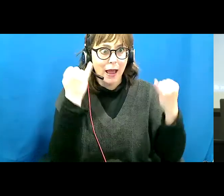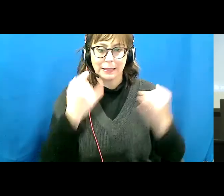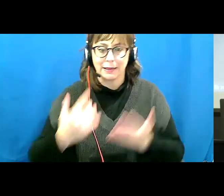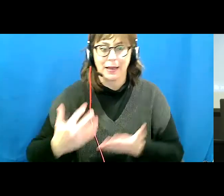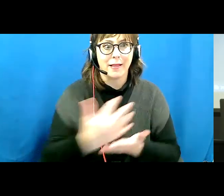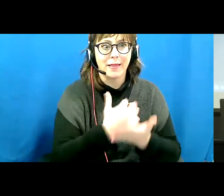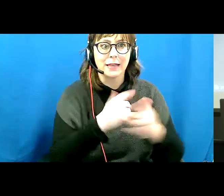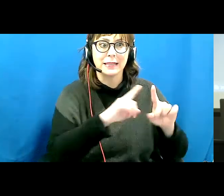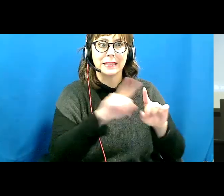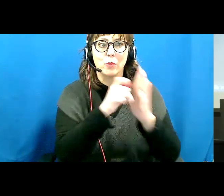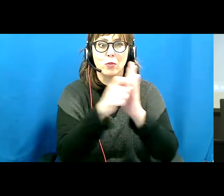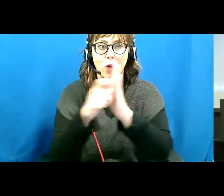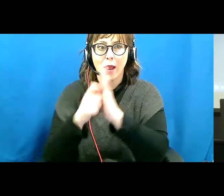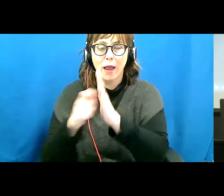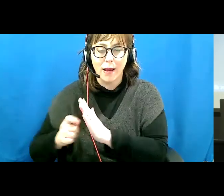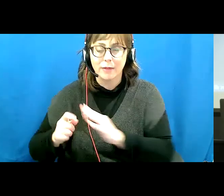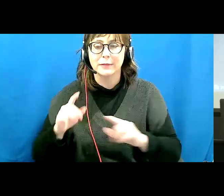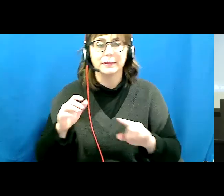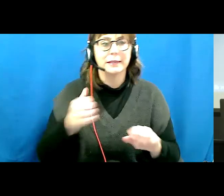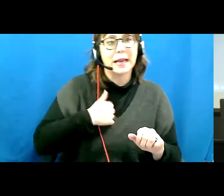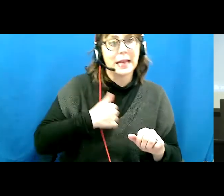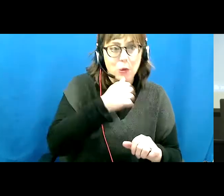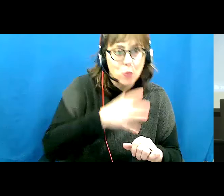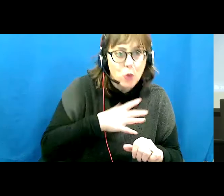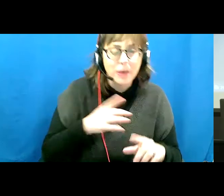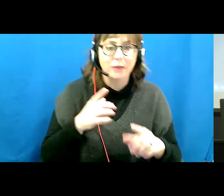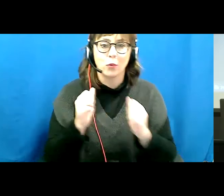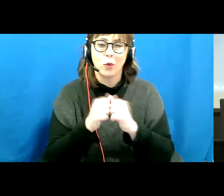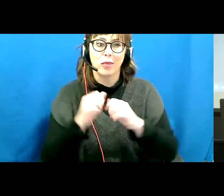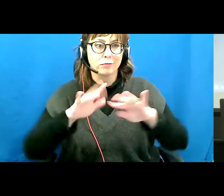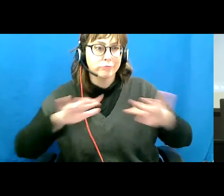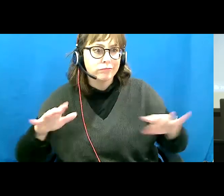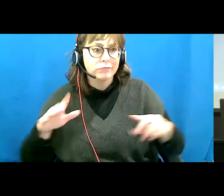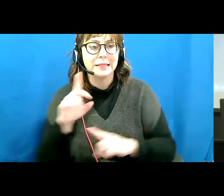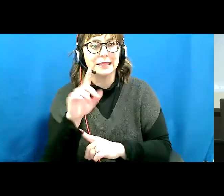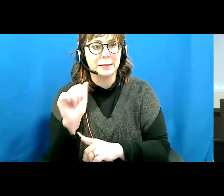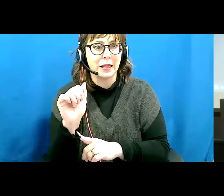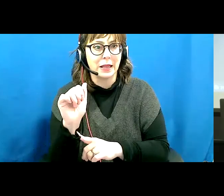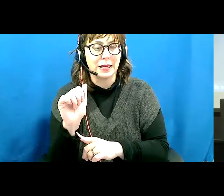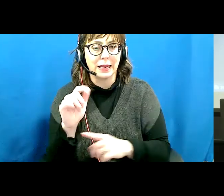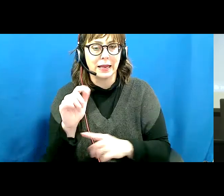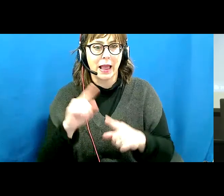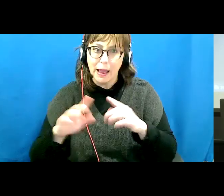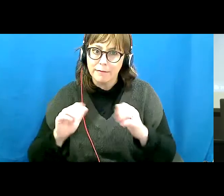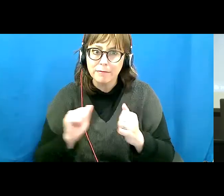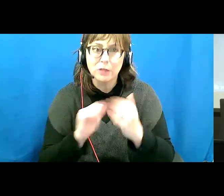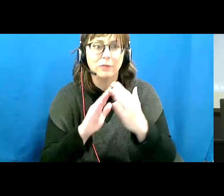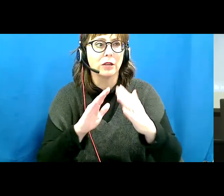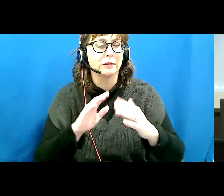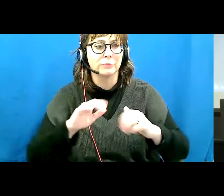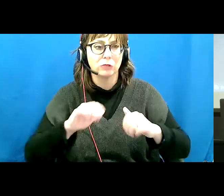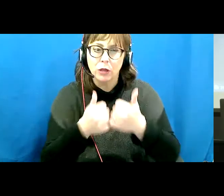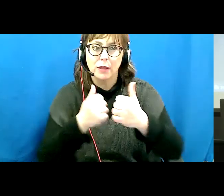together the diverse voices of Canadian women with a variety of disabilities and confronting challenges and barriers,